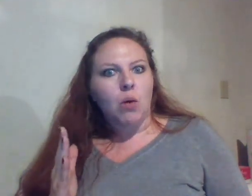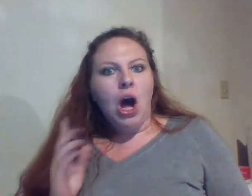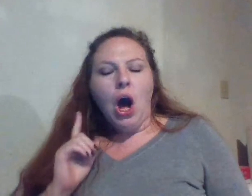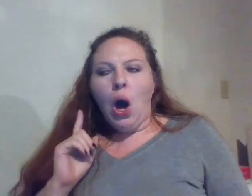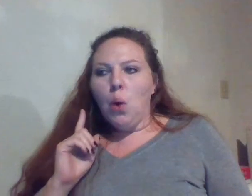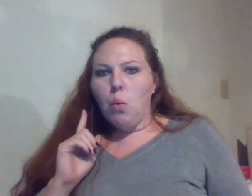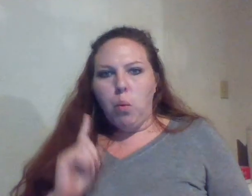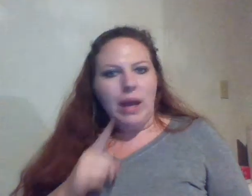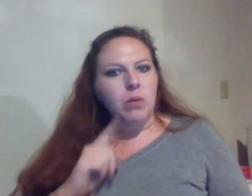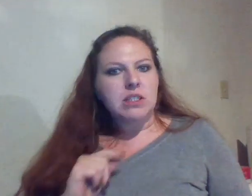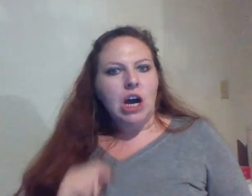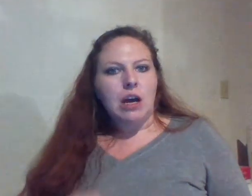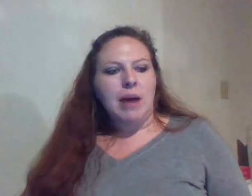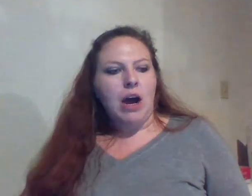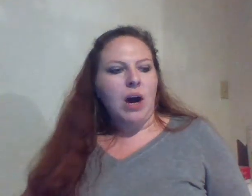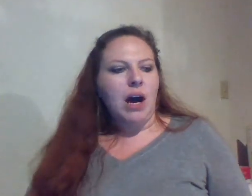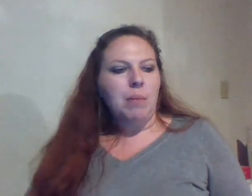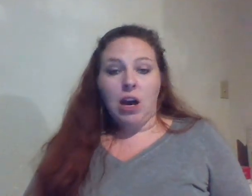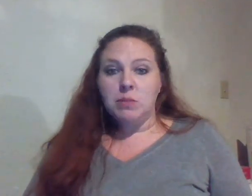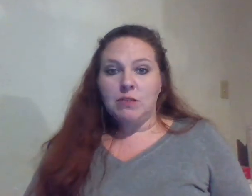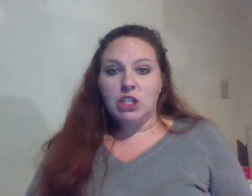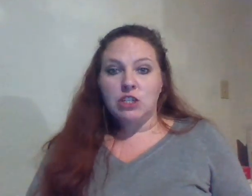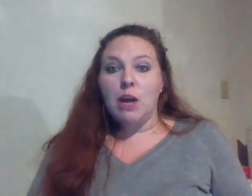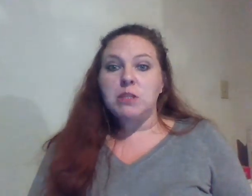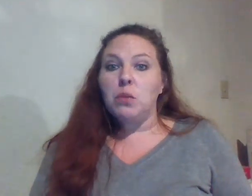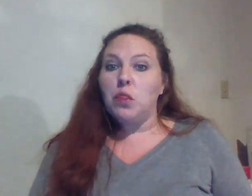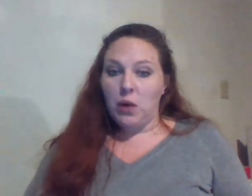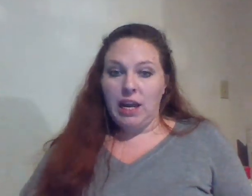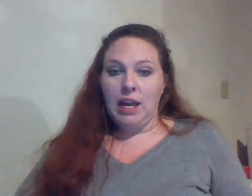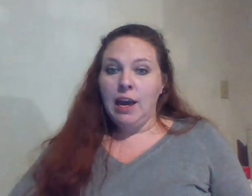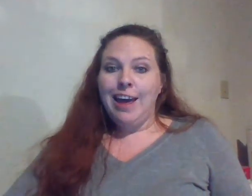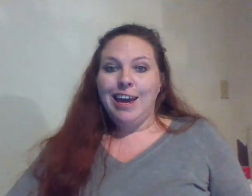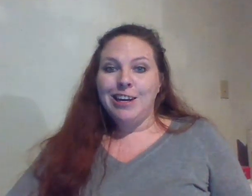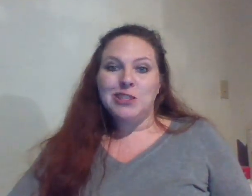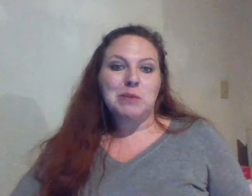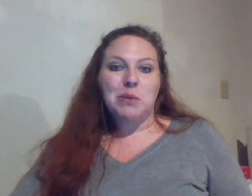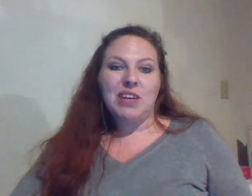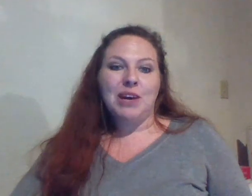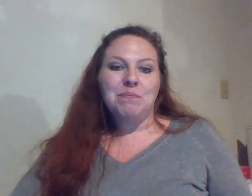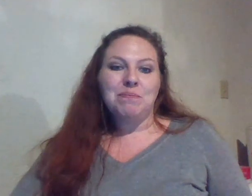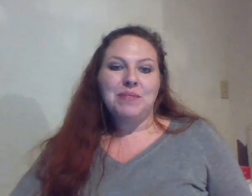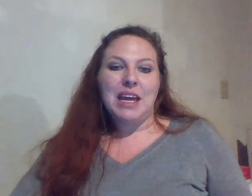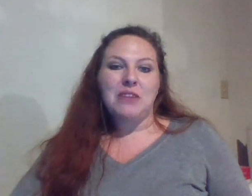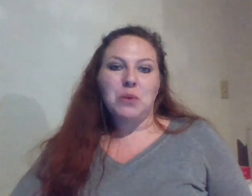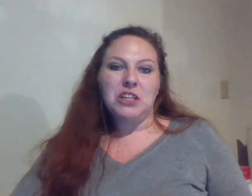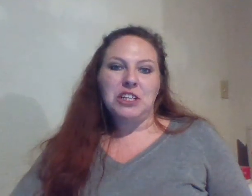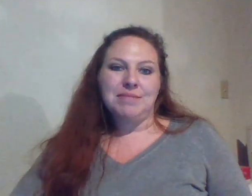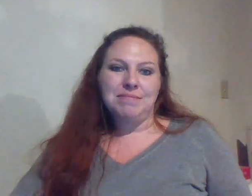we will talk about uh my observations for episode three in a subsequent video thank you for watching you